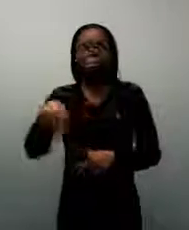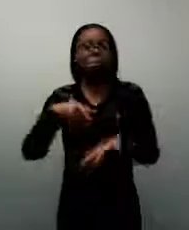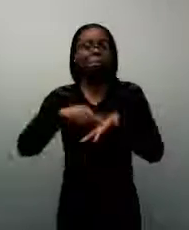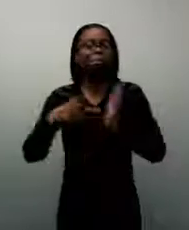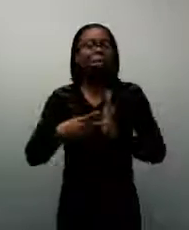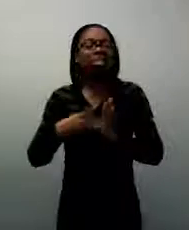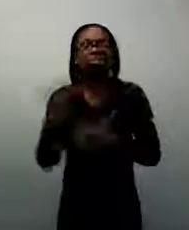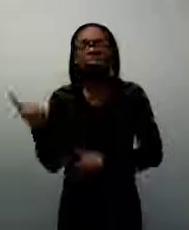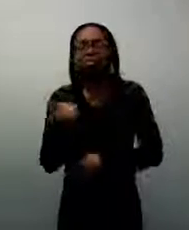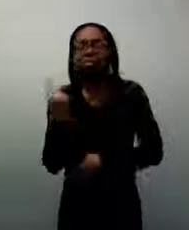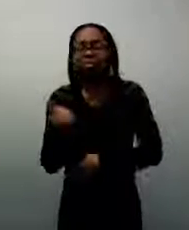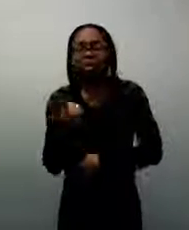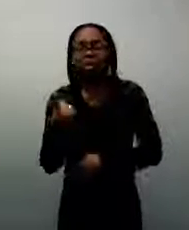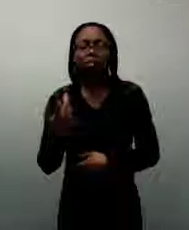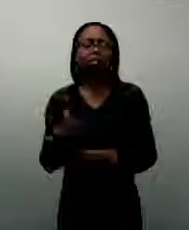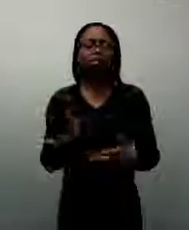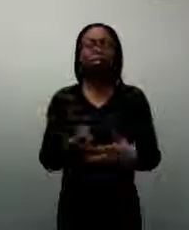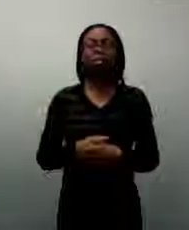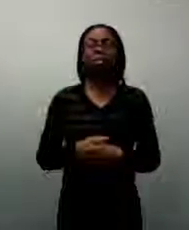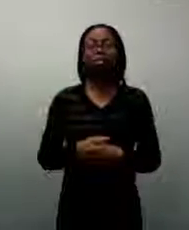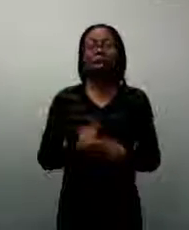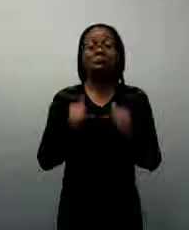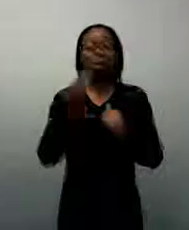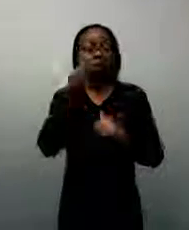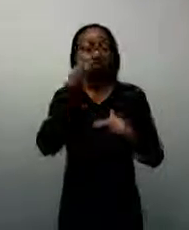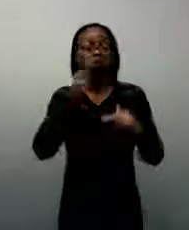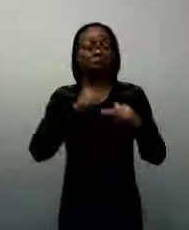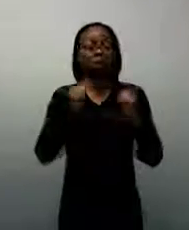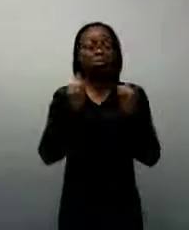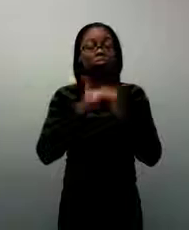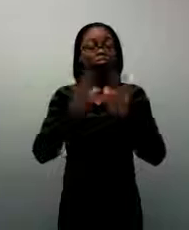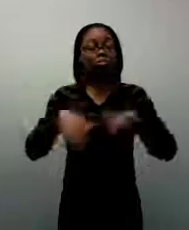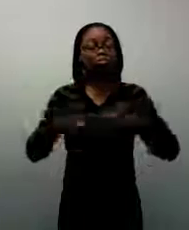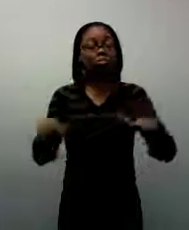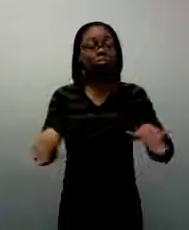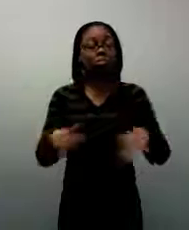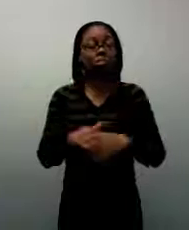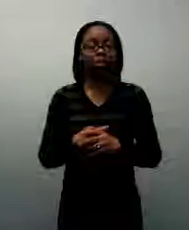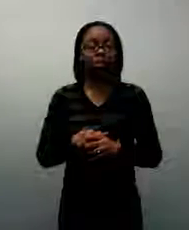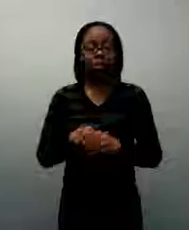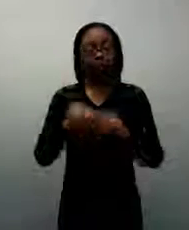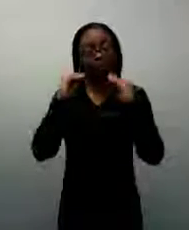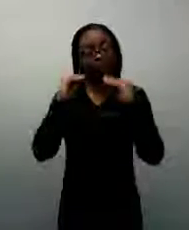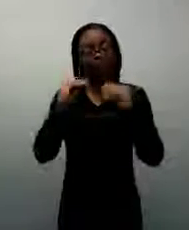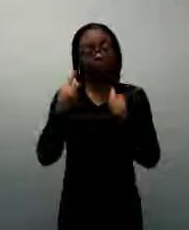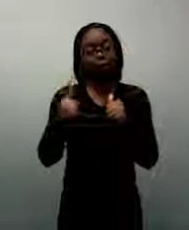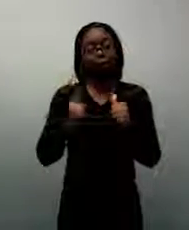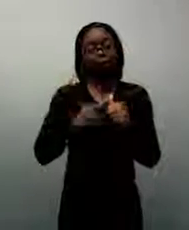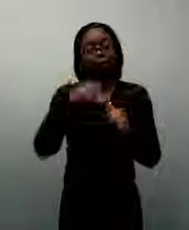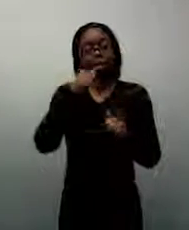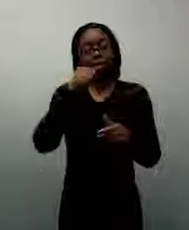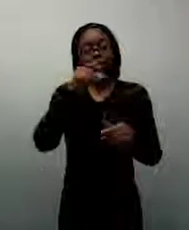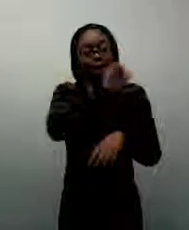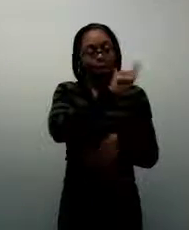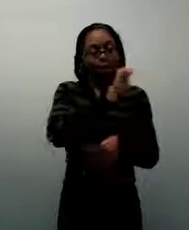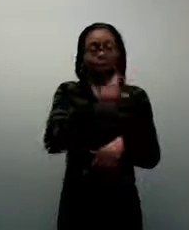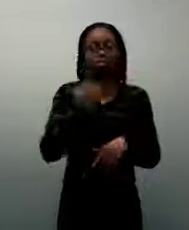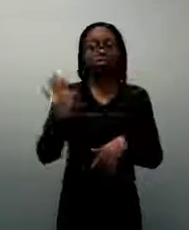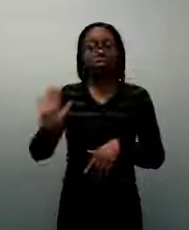really fun thing to do with the young child is help them know, teach them the first letter of their name. They usually get very excited